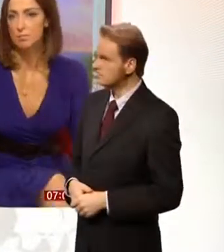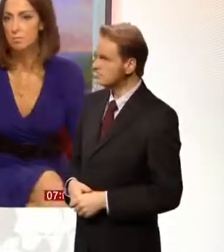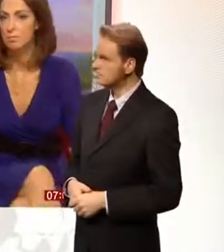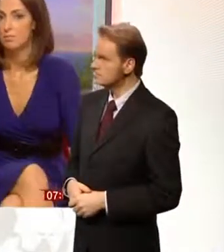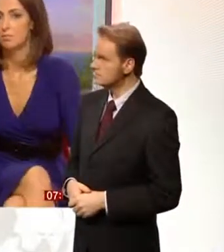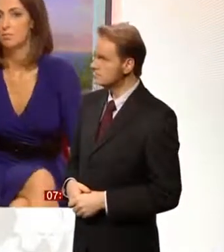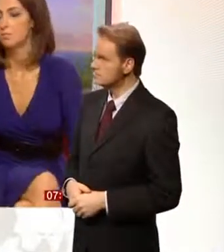morning people with learning disabilities.